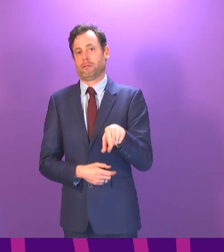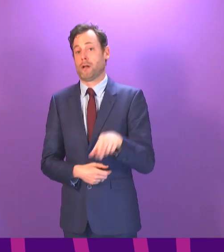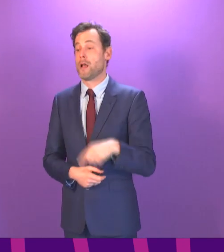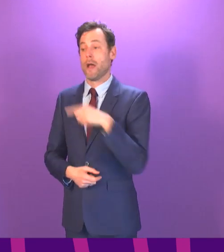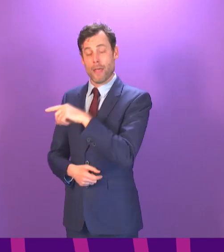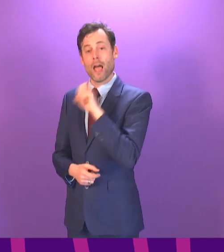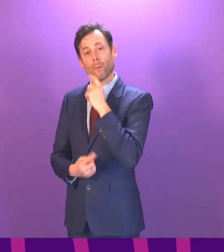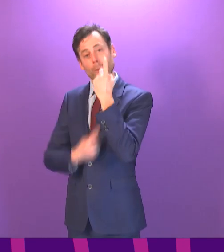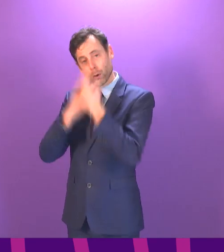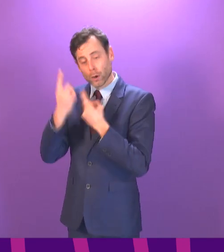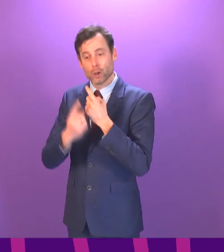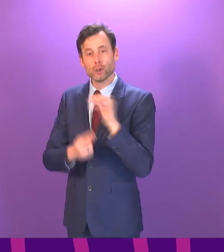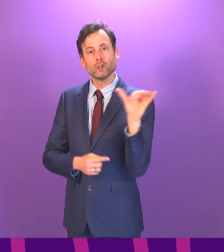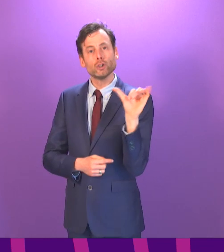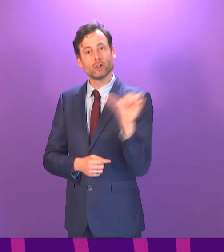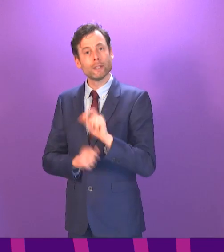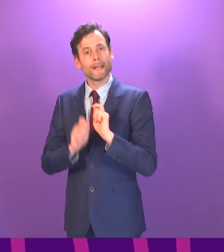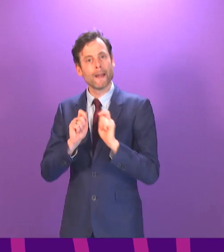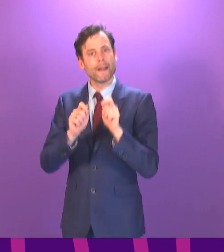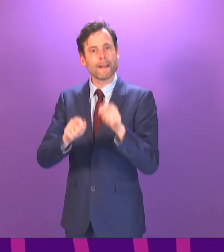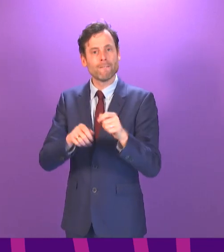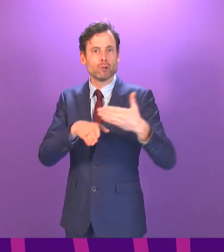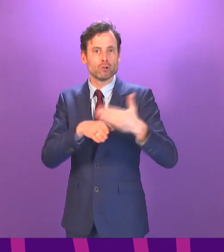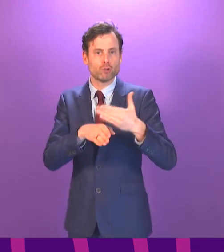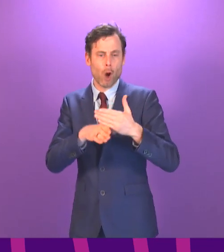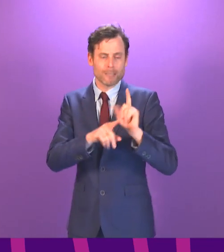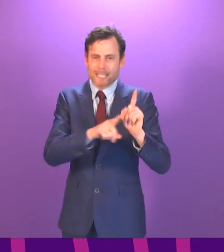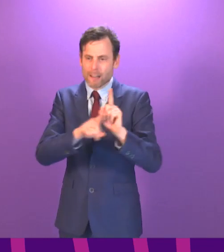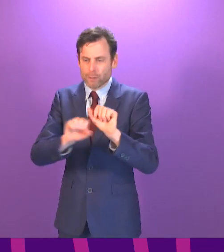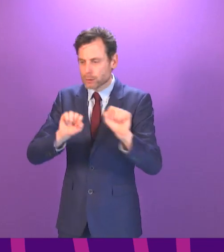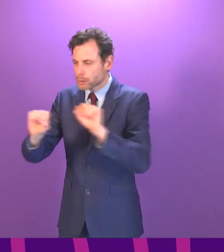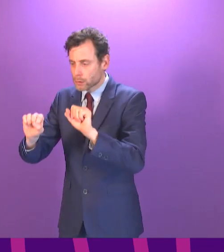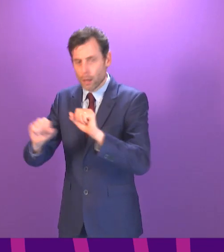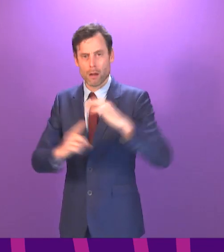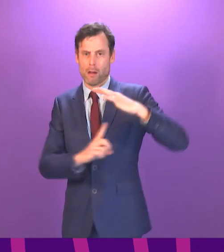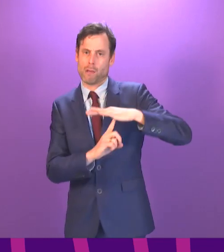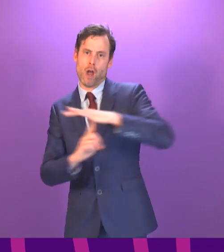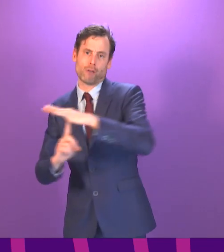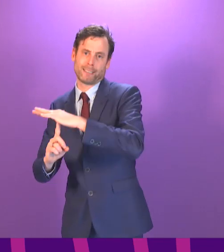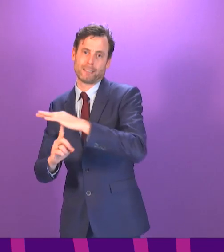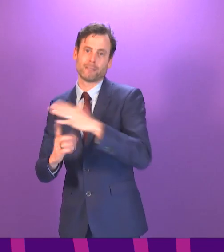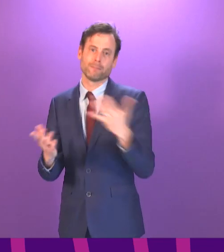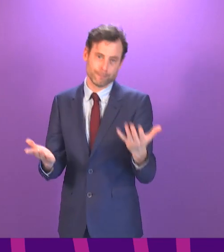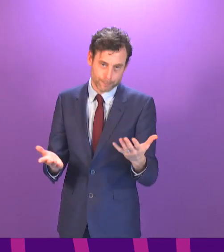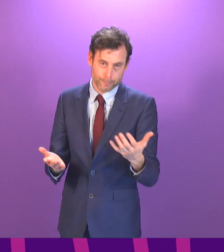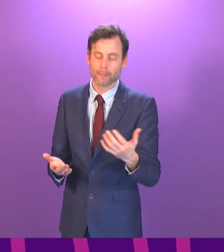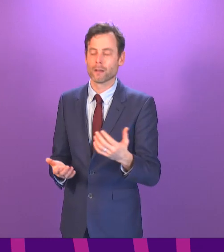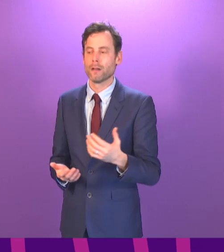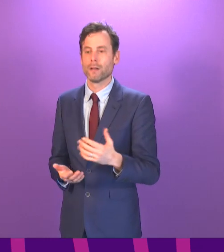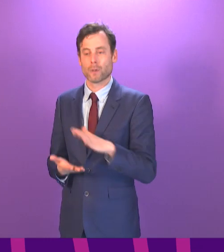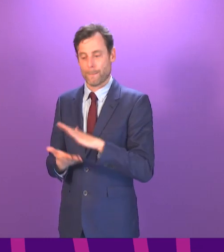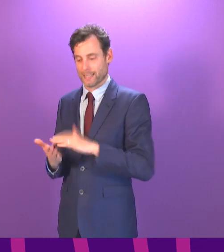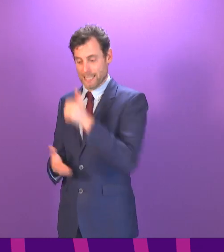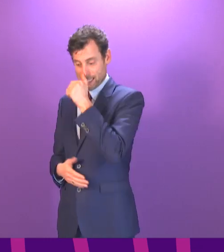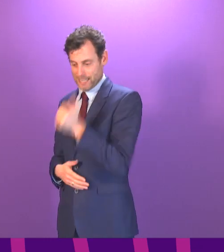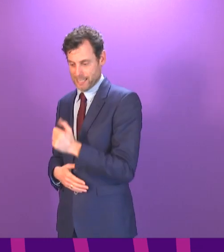on whether there should be occupational prioritisation for healthy individuals from 16 to 50, subject of course to